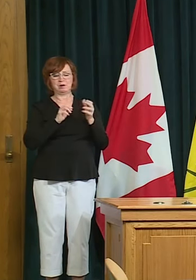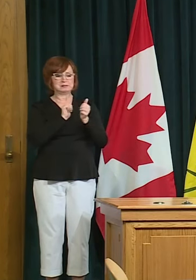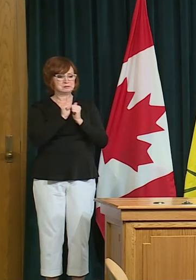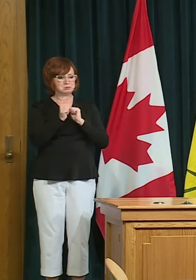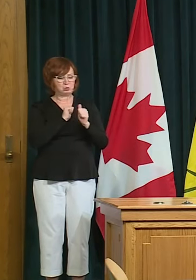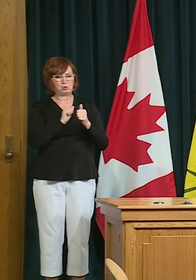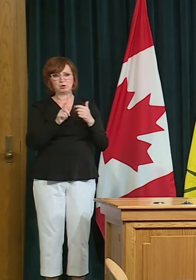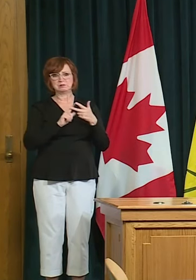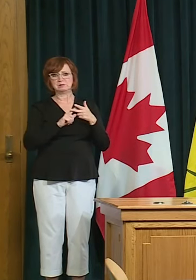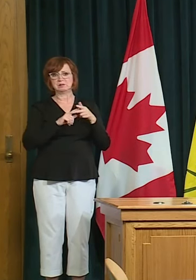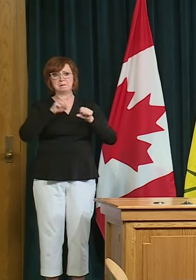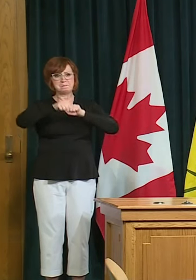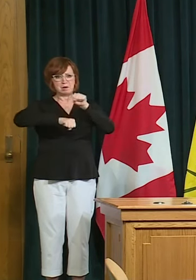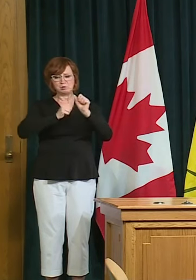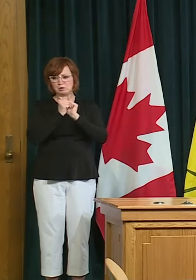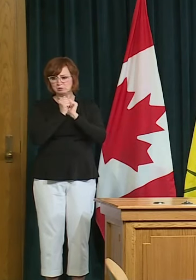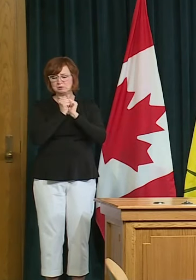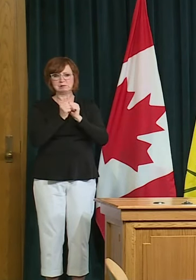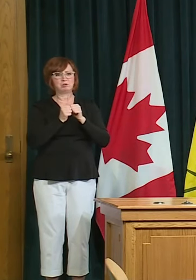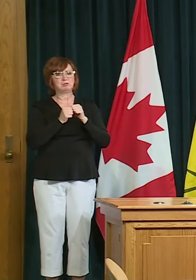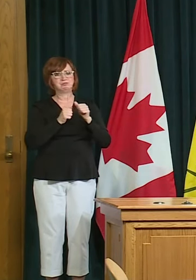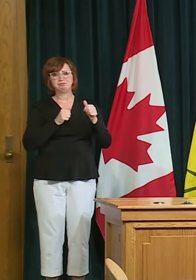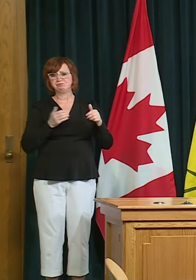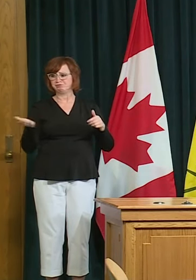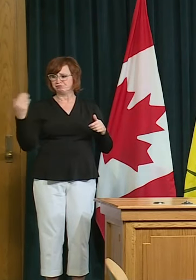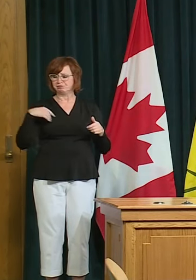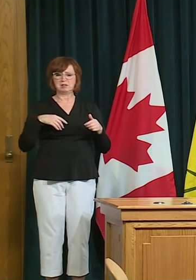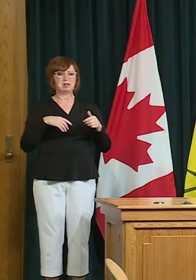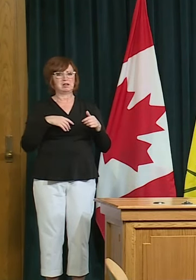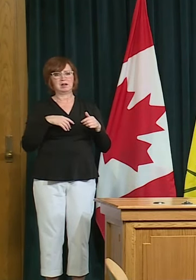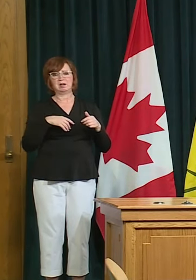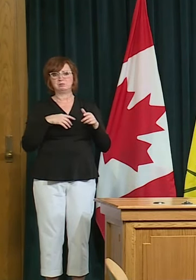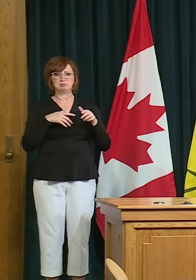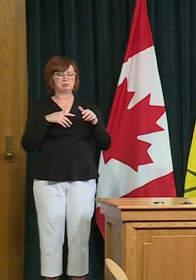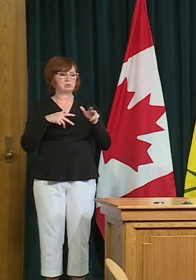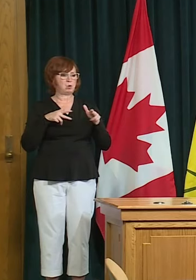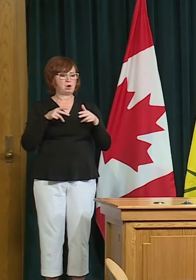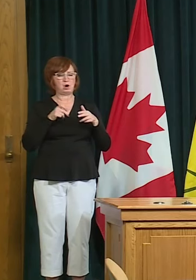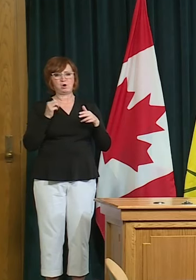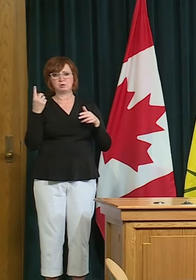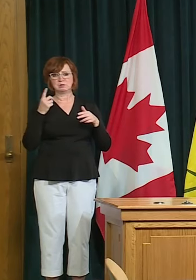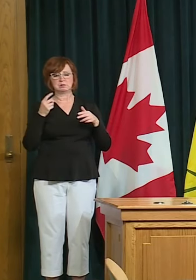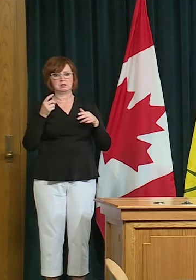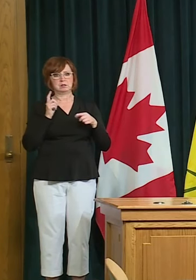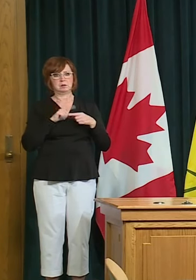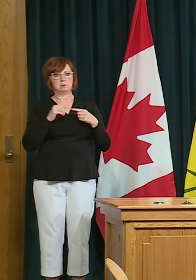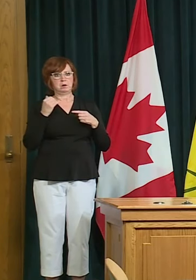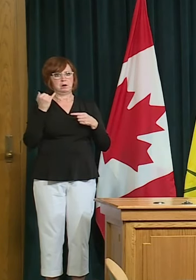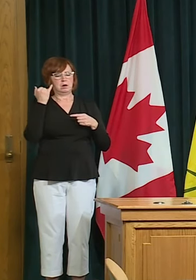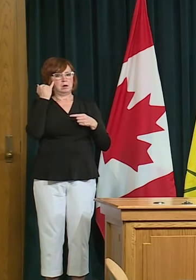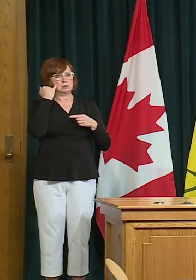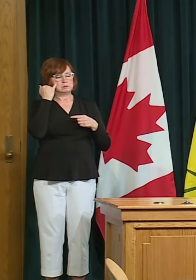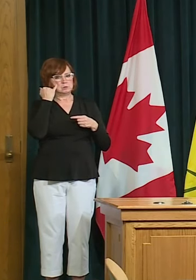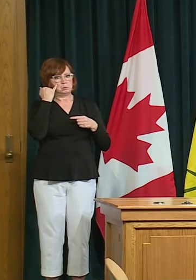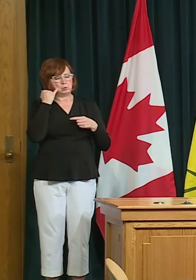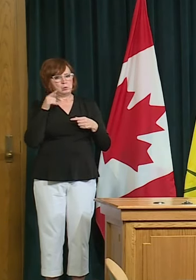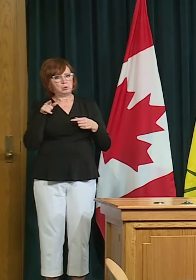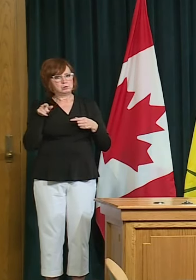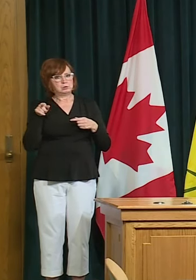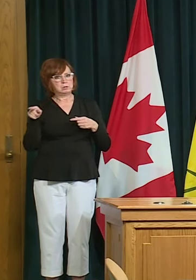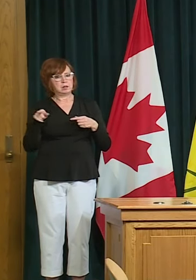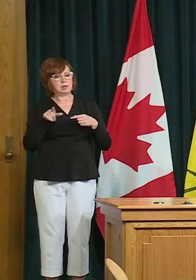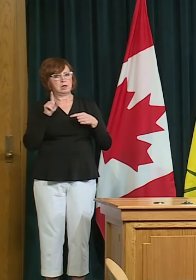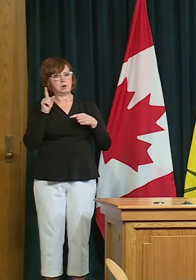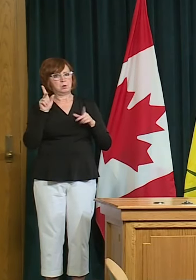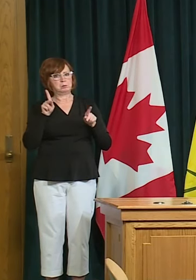because it's always the same four or five friends and if there was a rare event of transmission you can quickly trace who who those